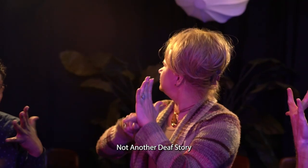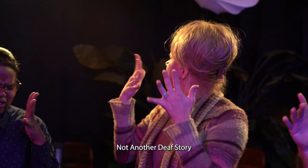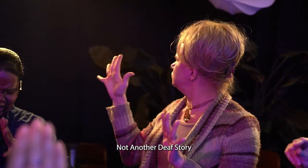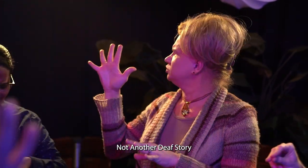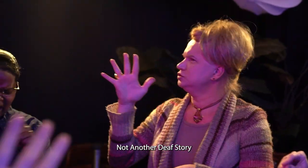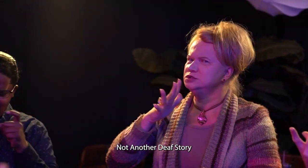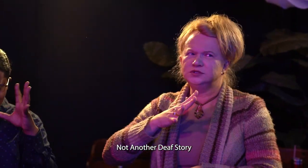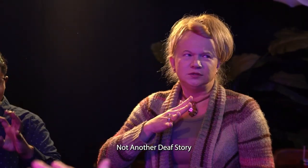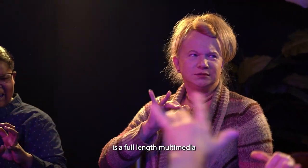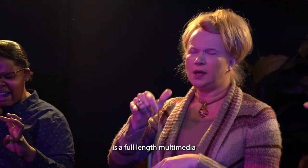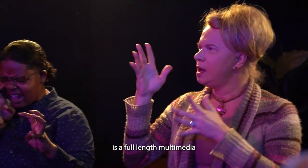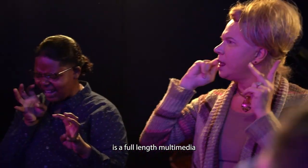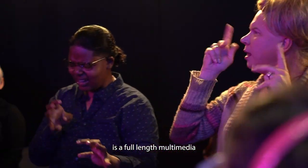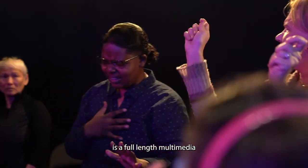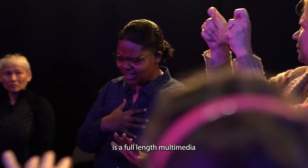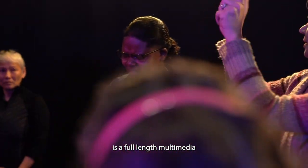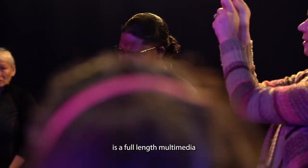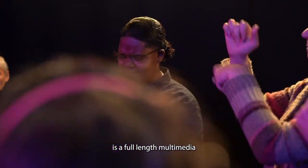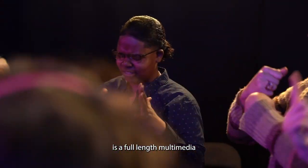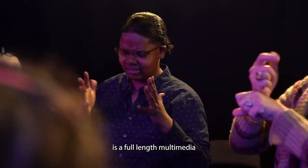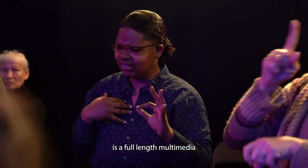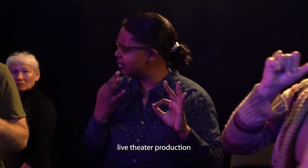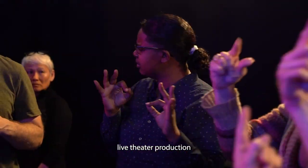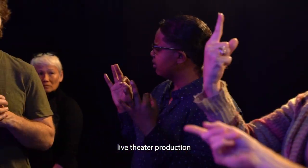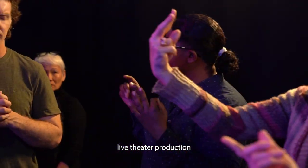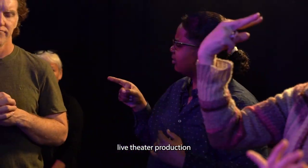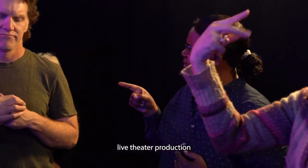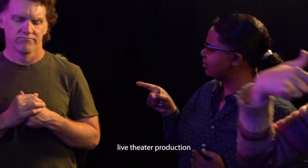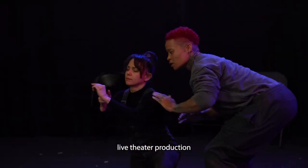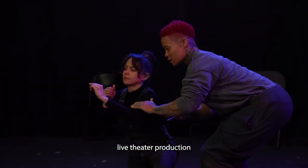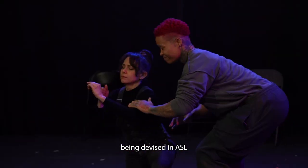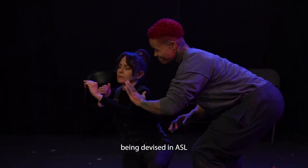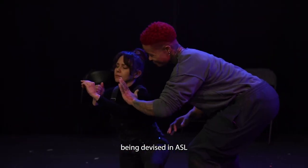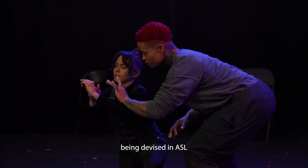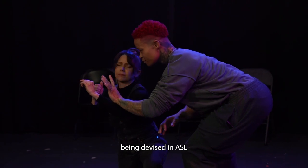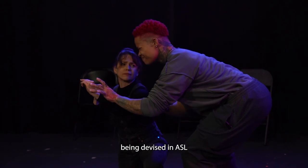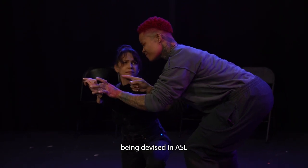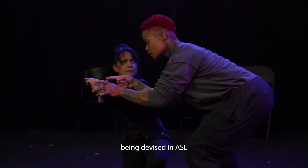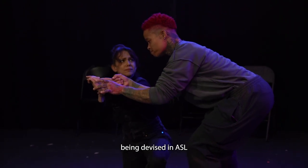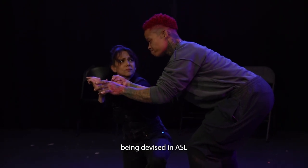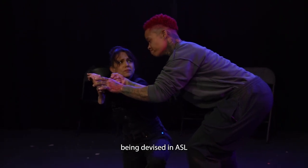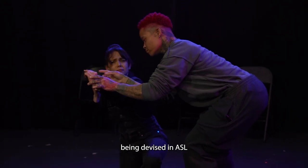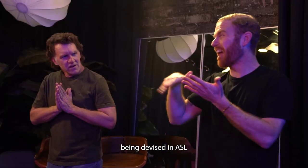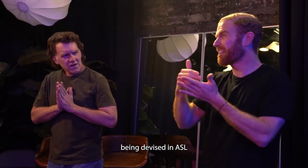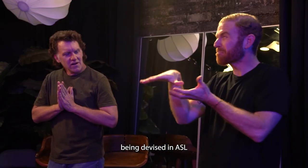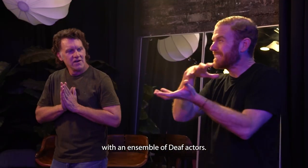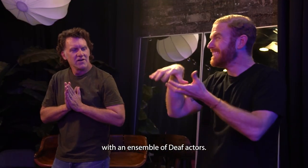Not Another Deaf Story is a full-length, multimedia, live theater production being devised in ASL with